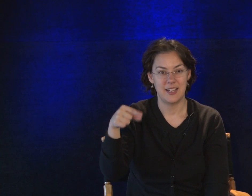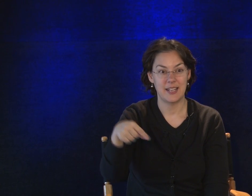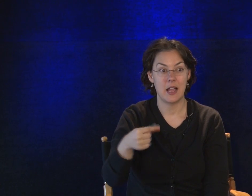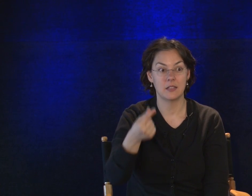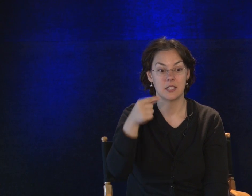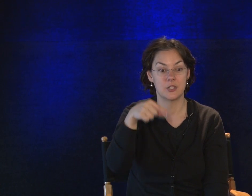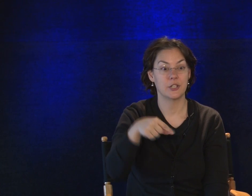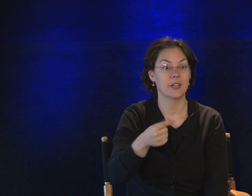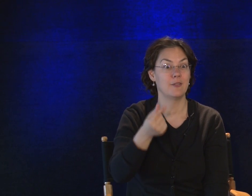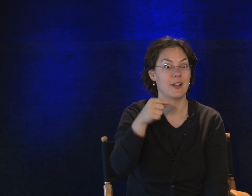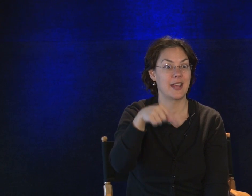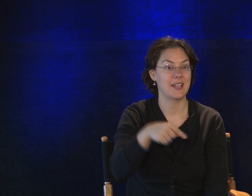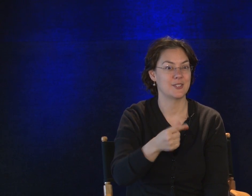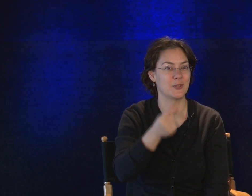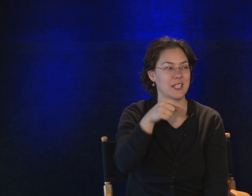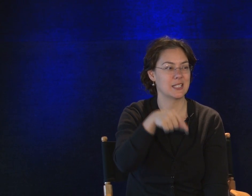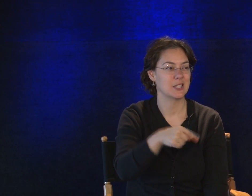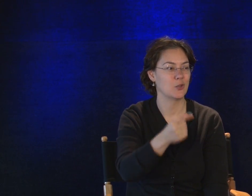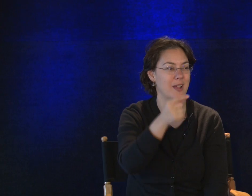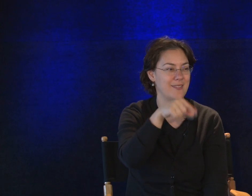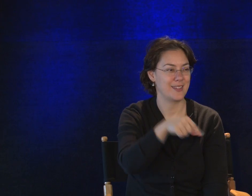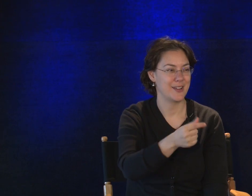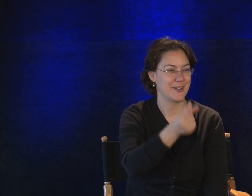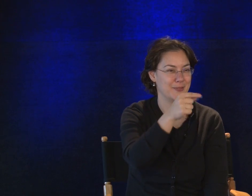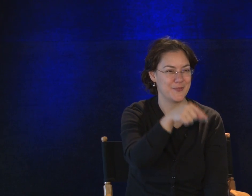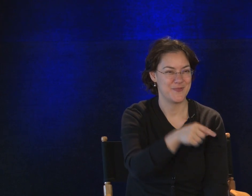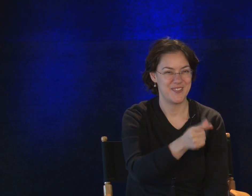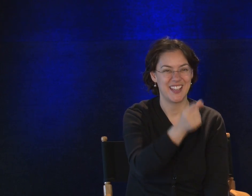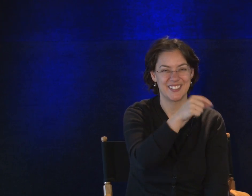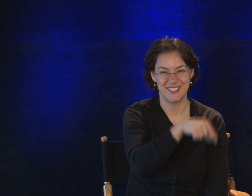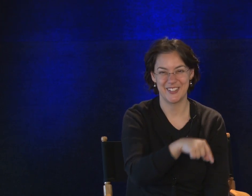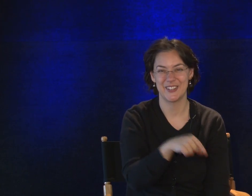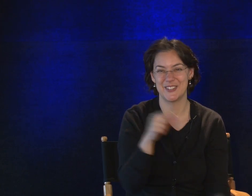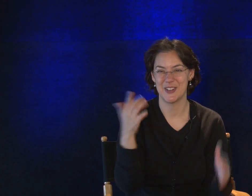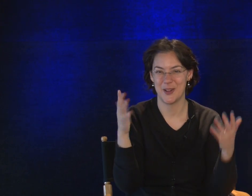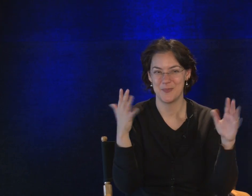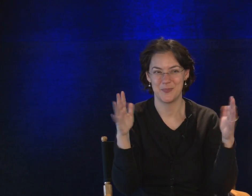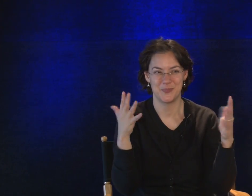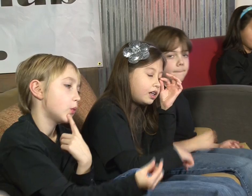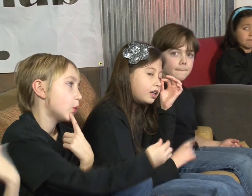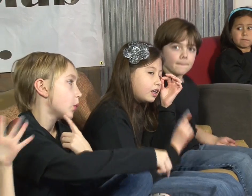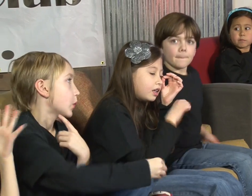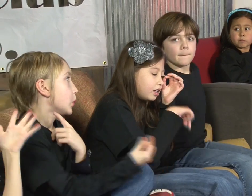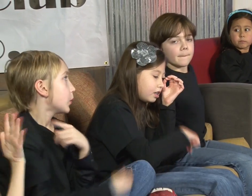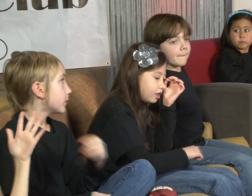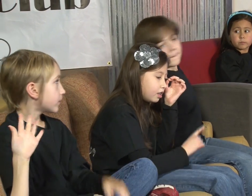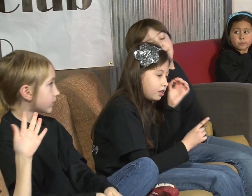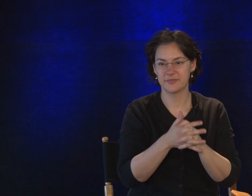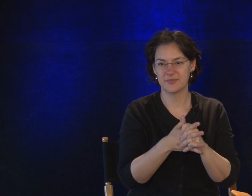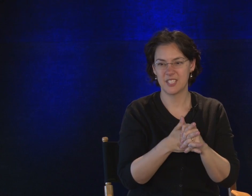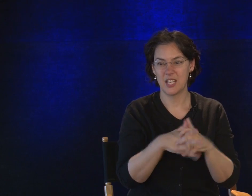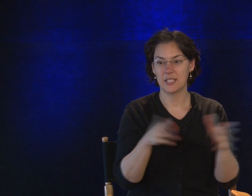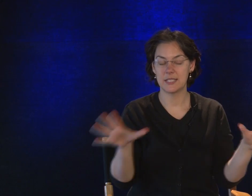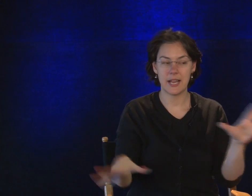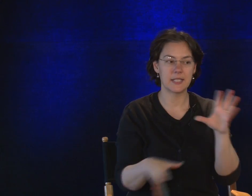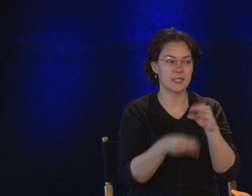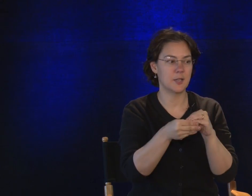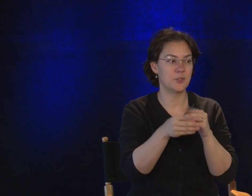and Gallatin's the green wave, so it gets a little wave in there. Excellent. Good job. Good job. Let's add some